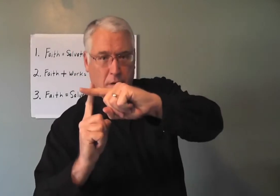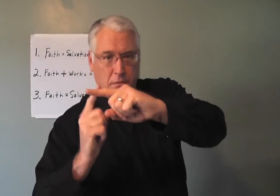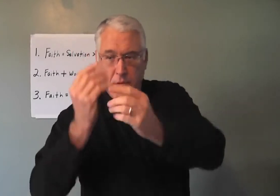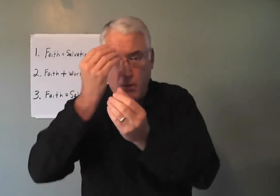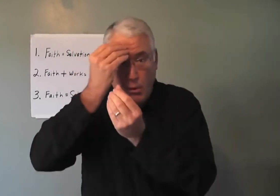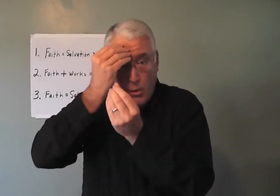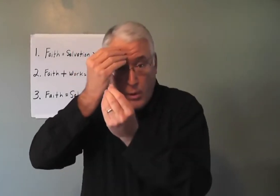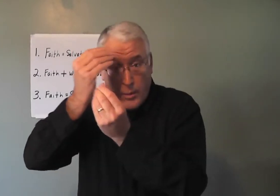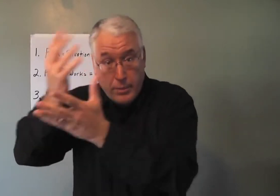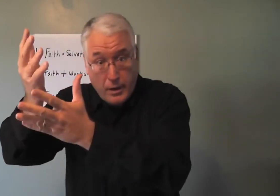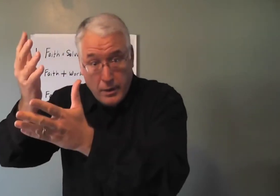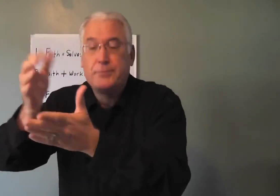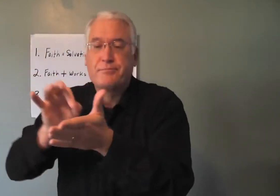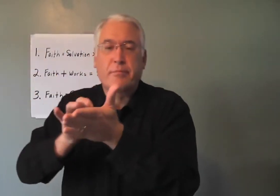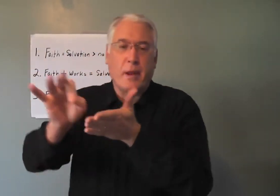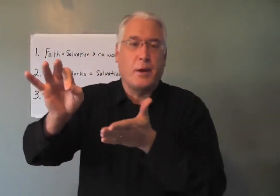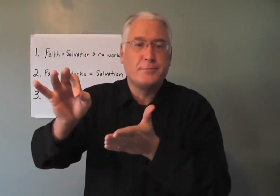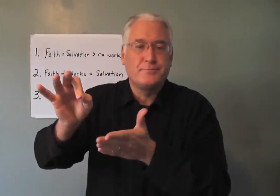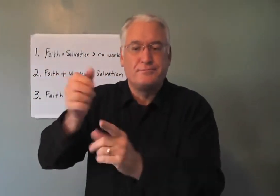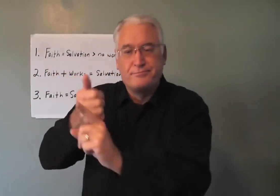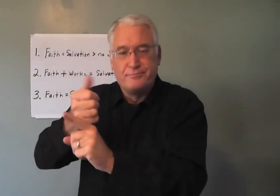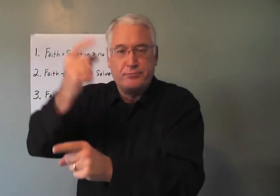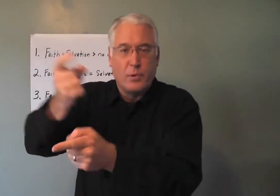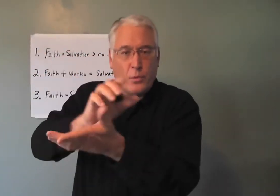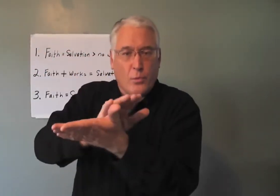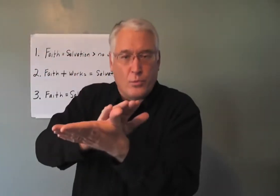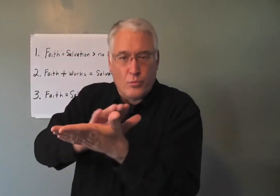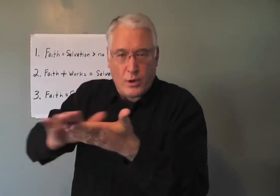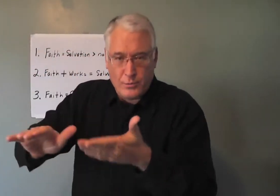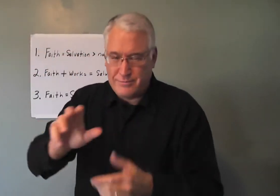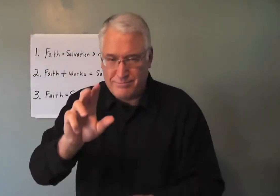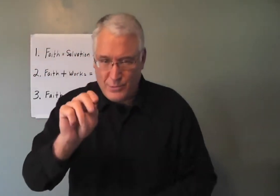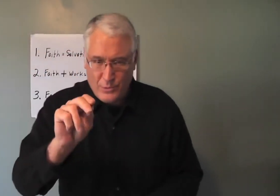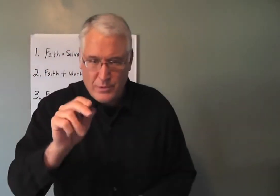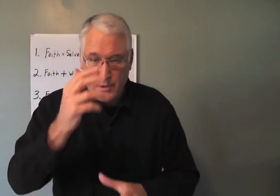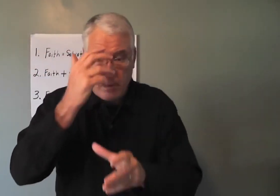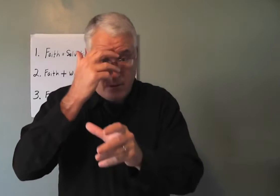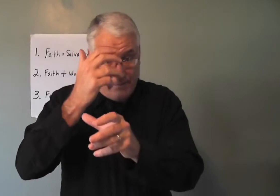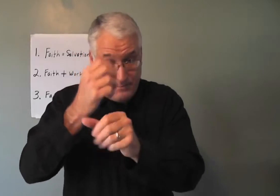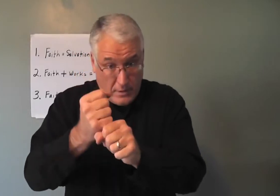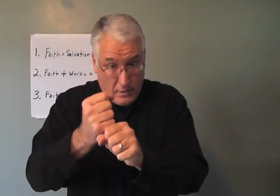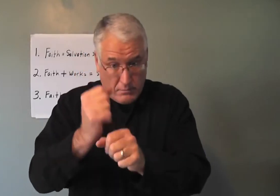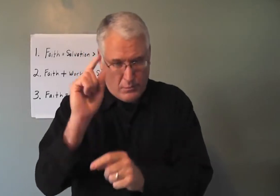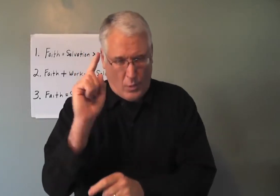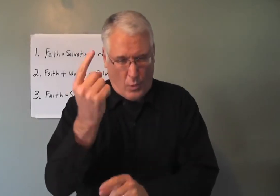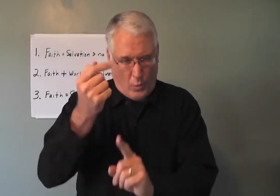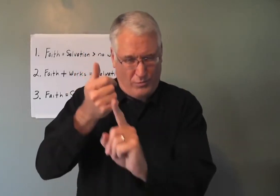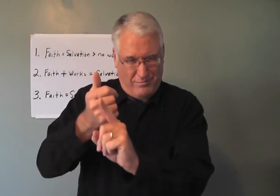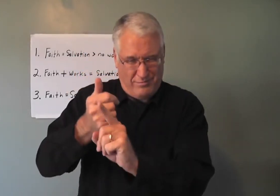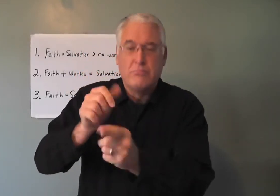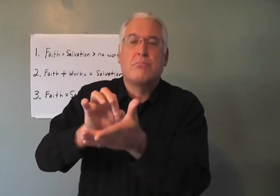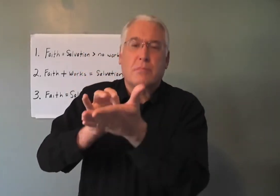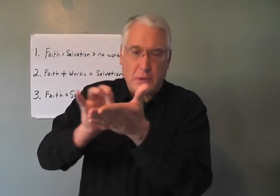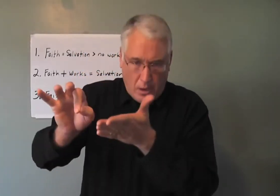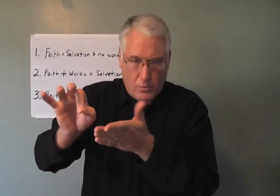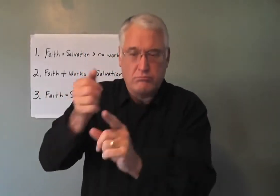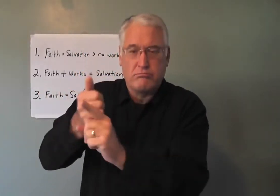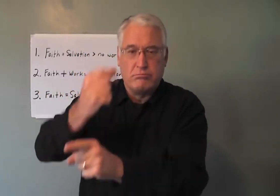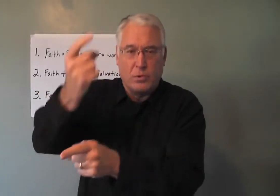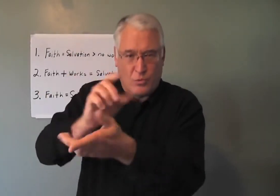faith plus his obedience to God counted to him as righteousness. No. It was Abraham's faith alone that was counted to